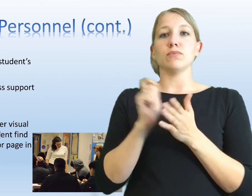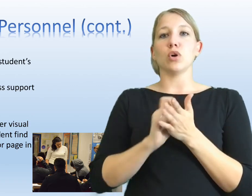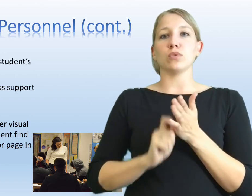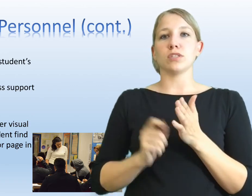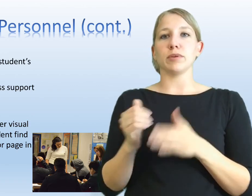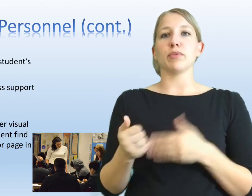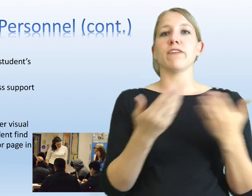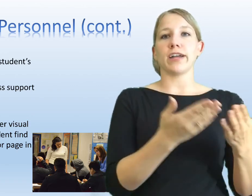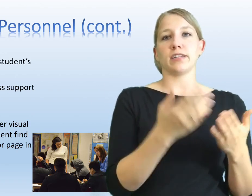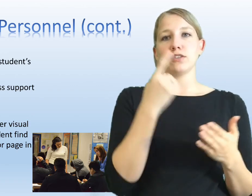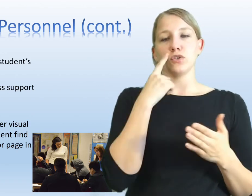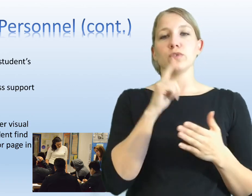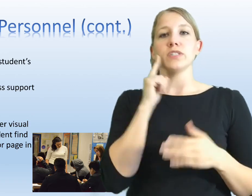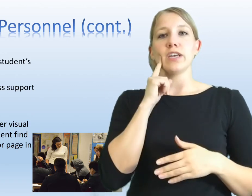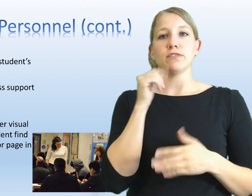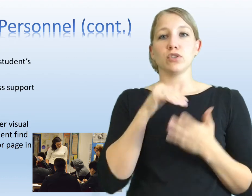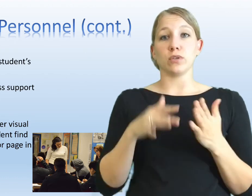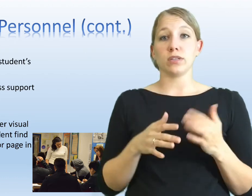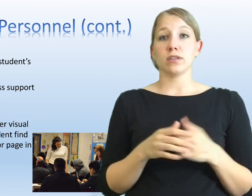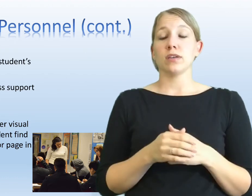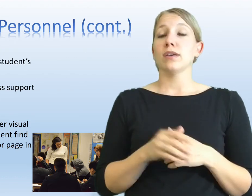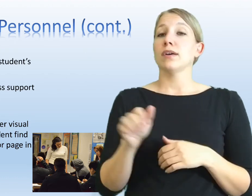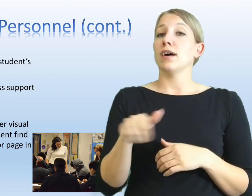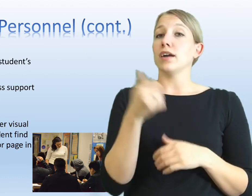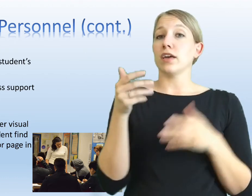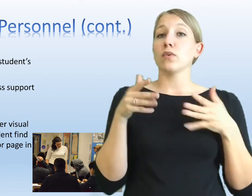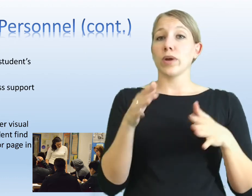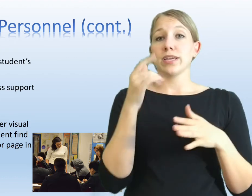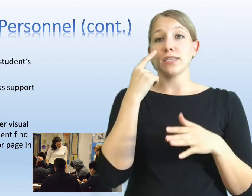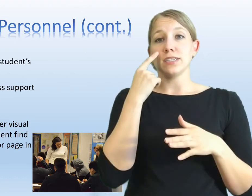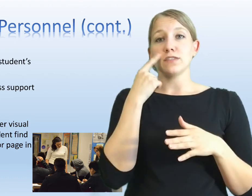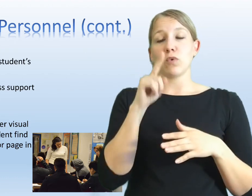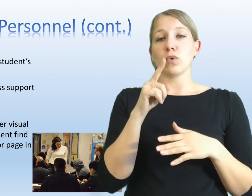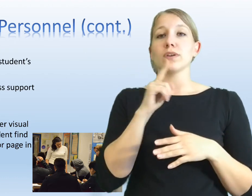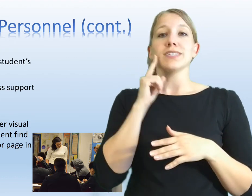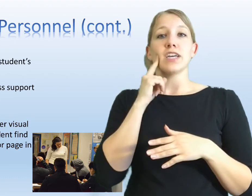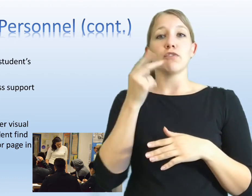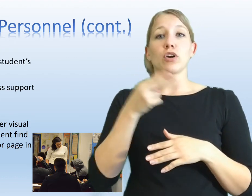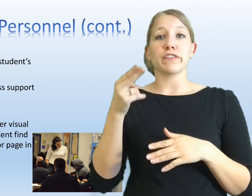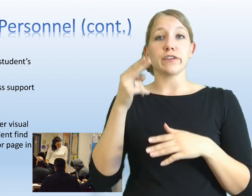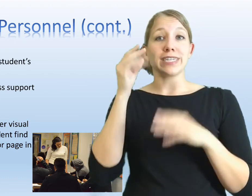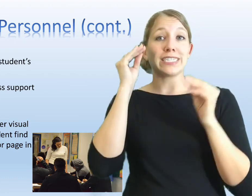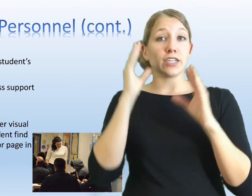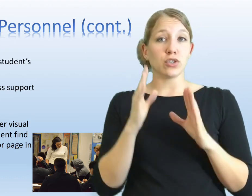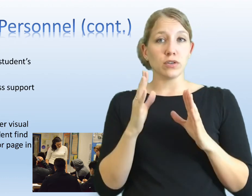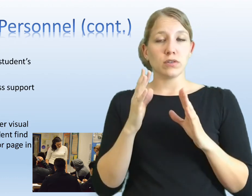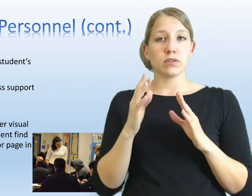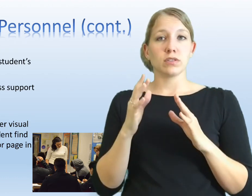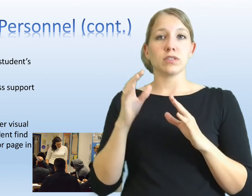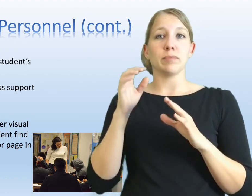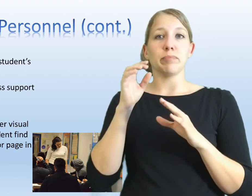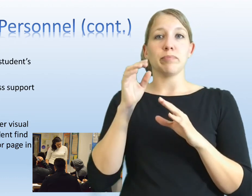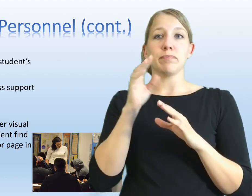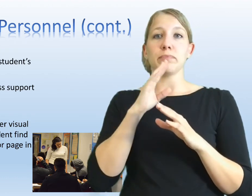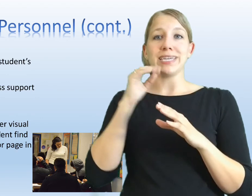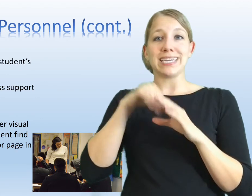notes to be provided to the deaf student. Another way is for a deaf or hard of hearing teacher